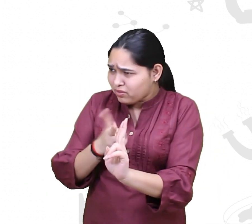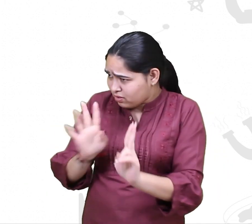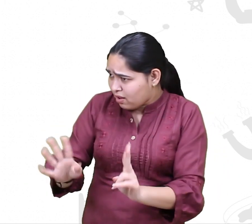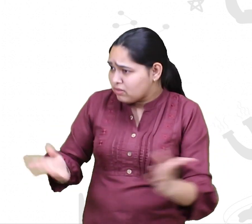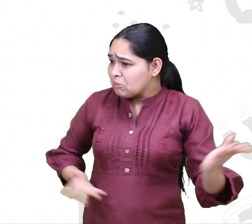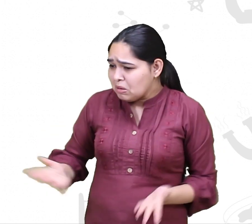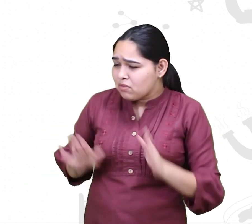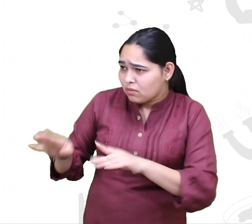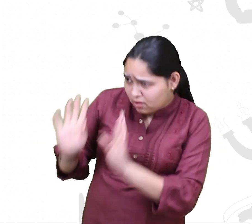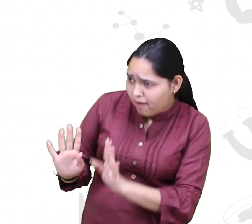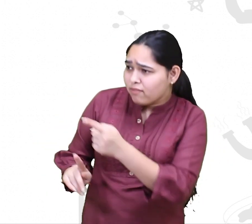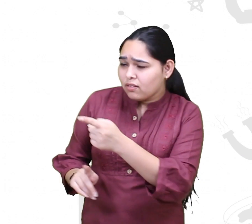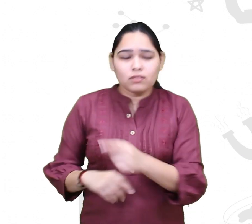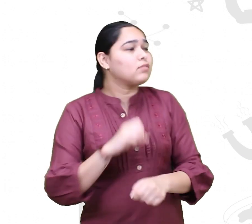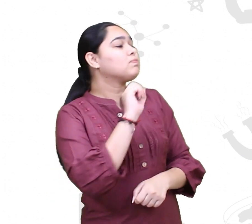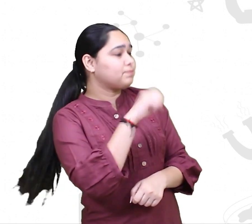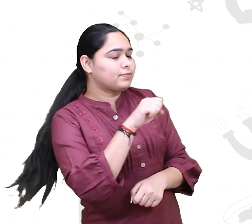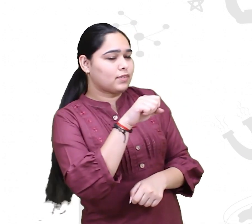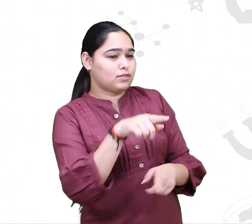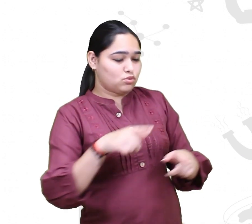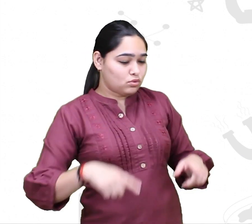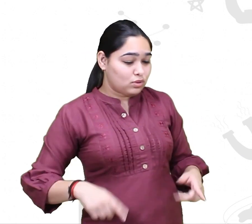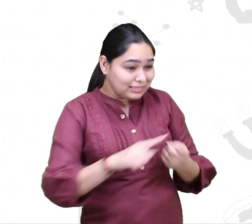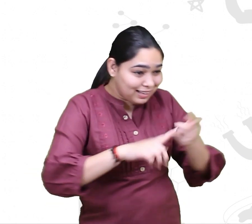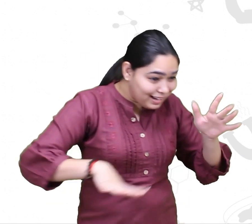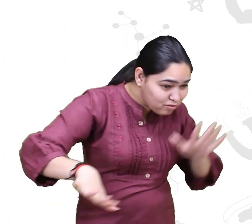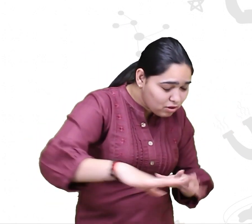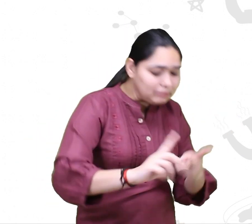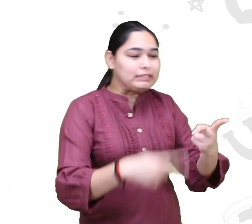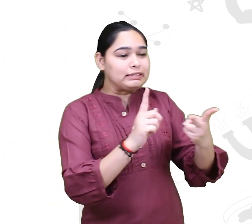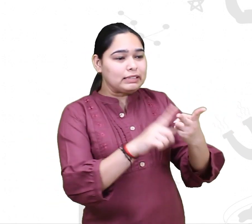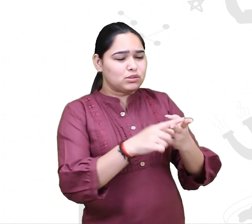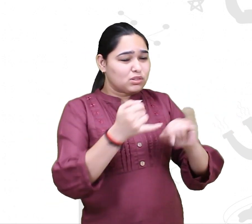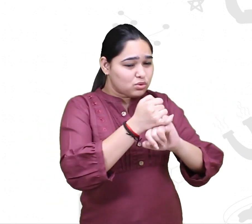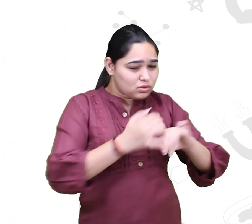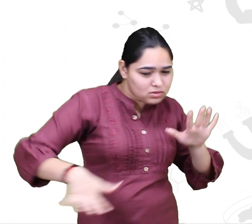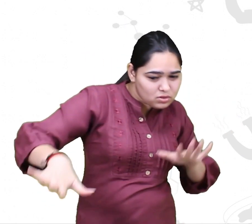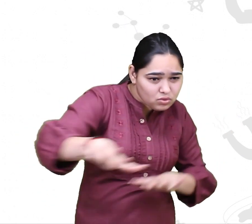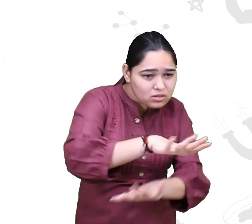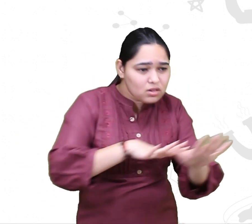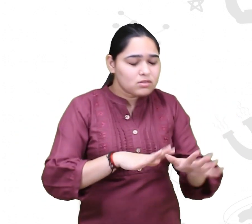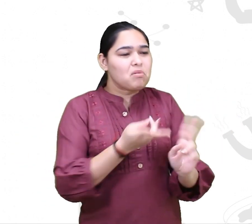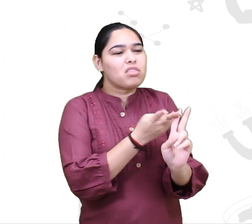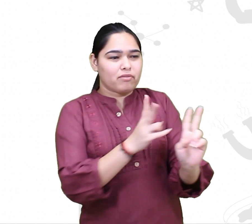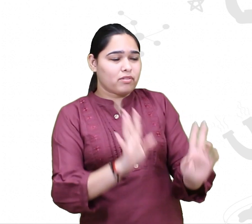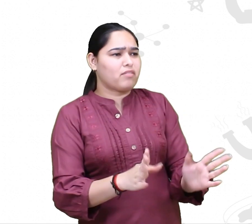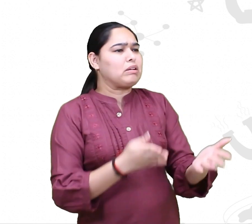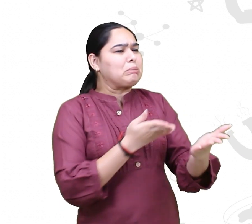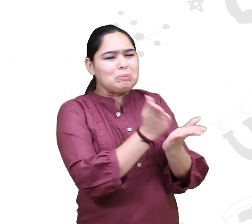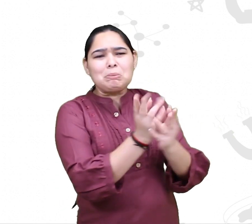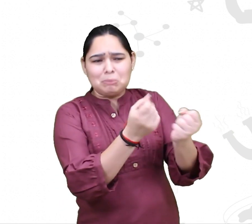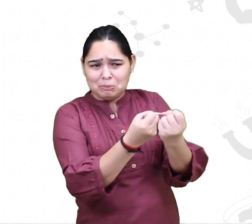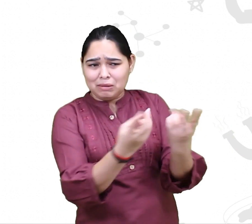sort of determines what kinds of behaviors they might have? Yes, it's the environment and also the conditions that are